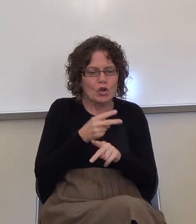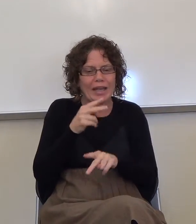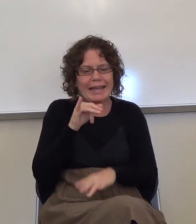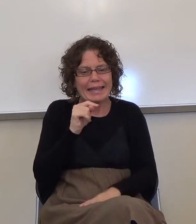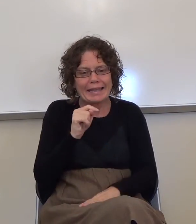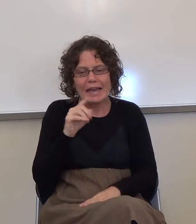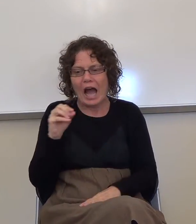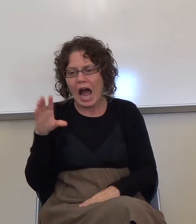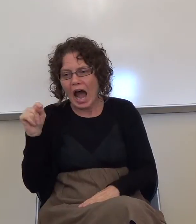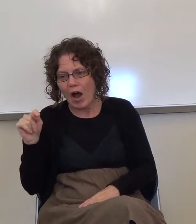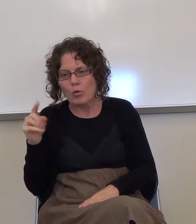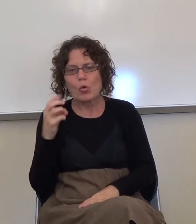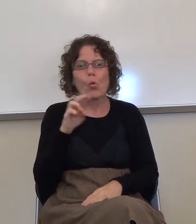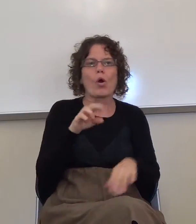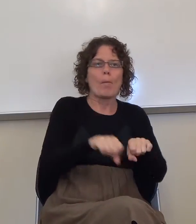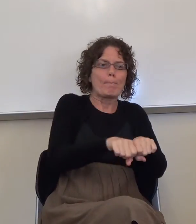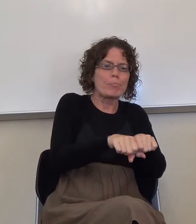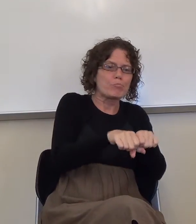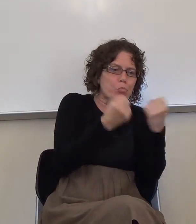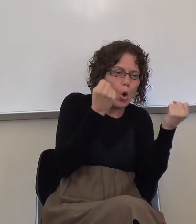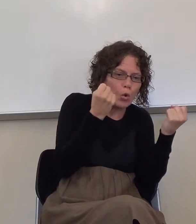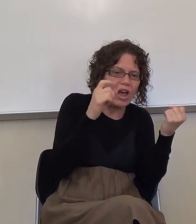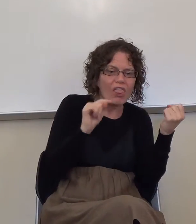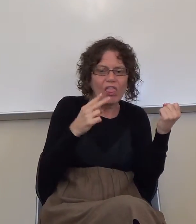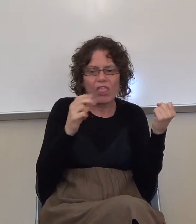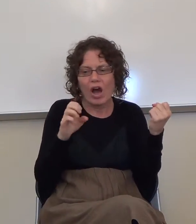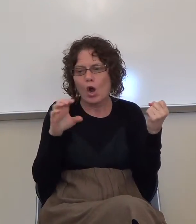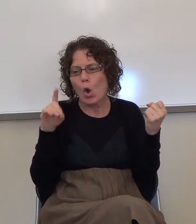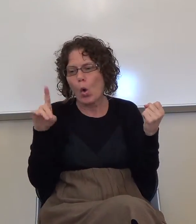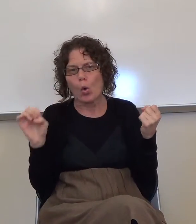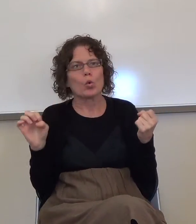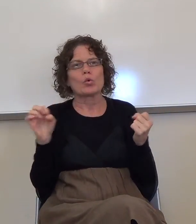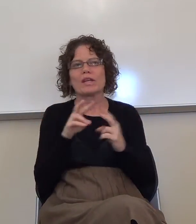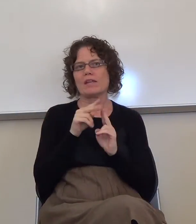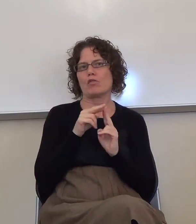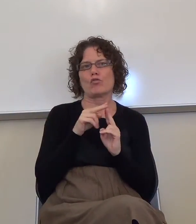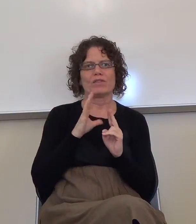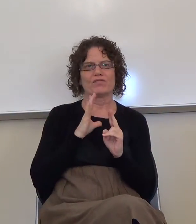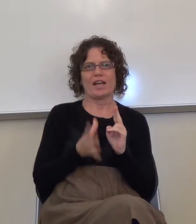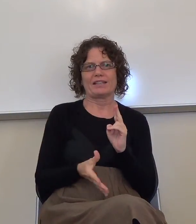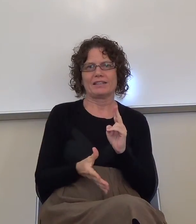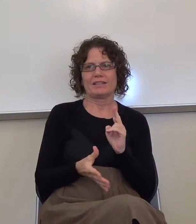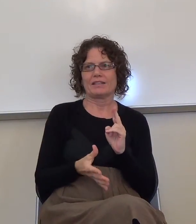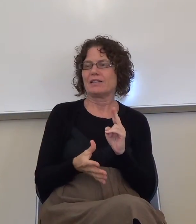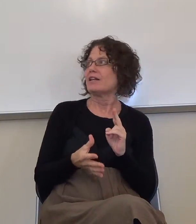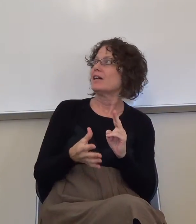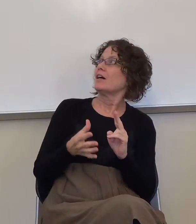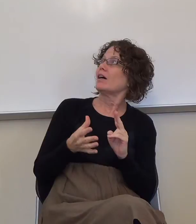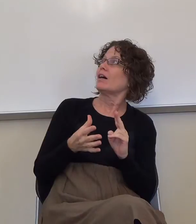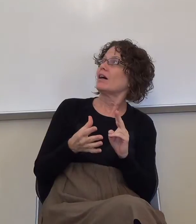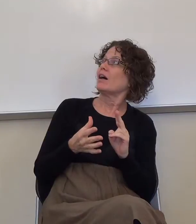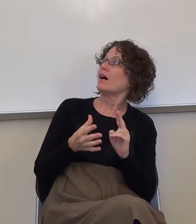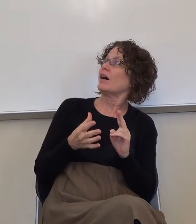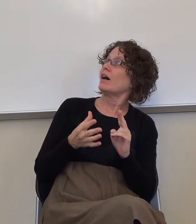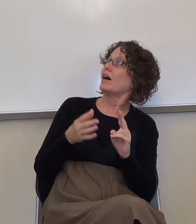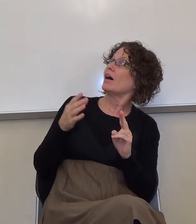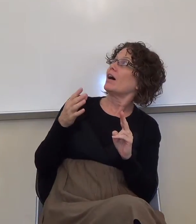Broke the code. Okay. Either one of those would work for me. In the section where Lorraine Fleming has you circling